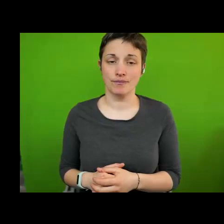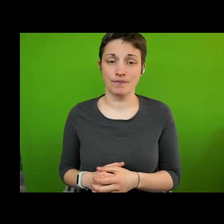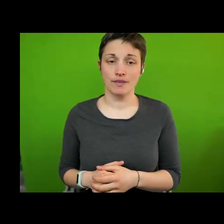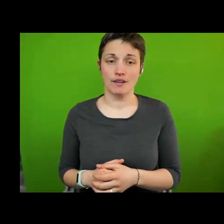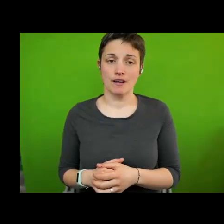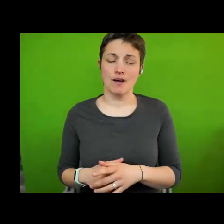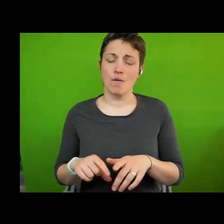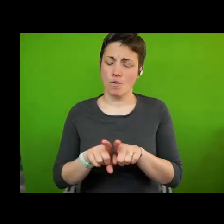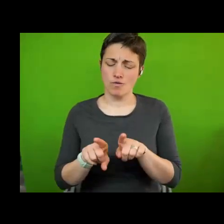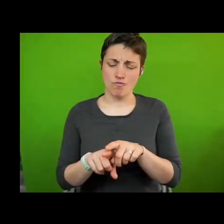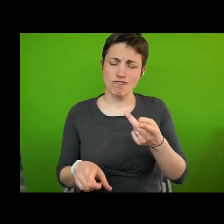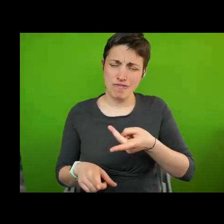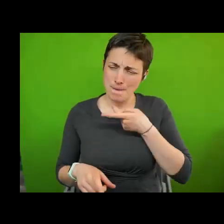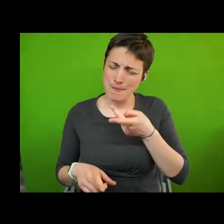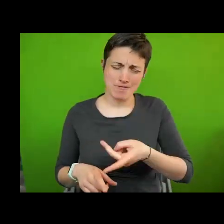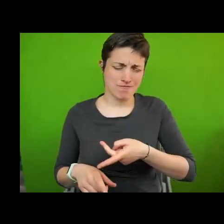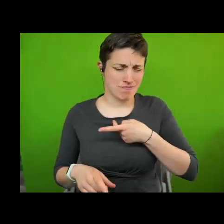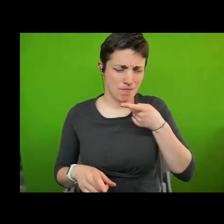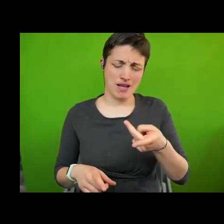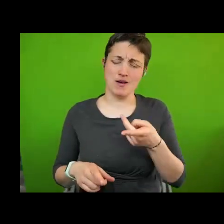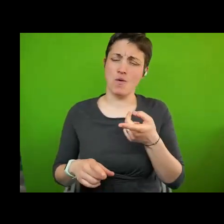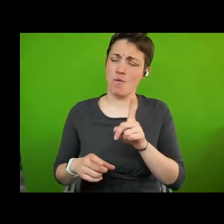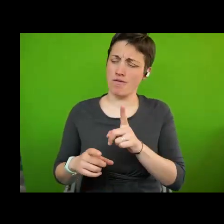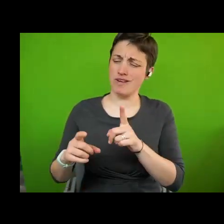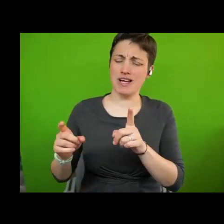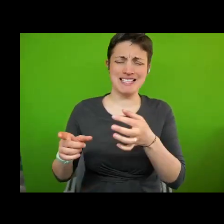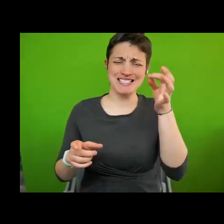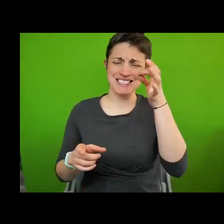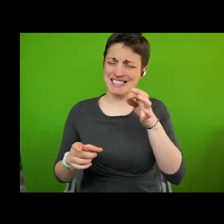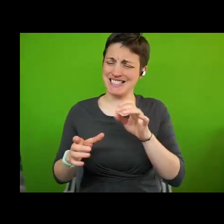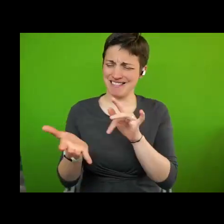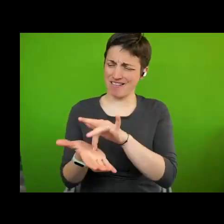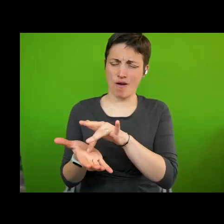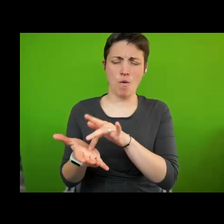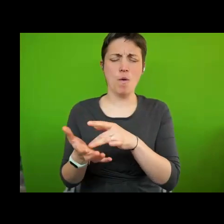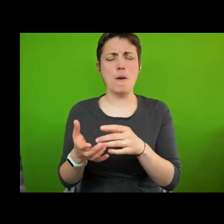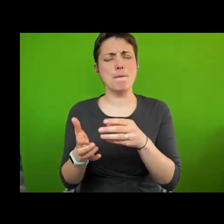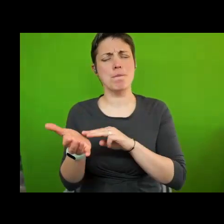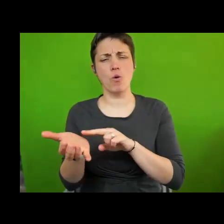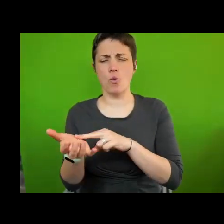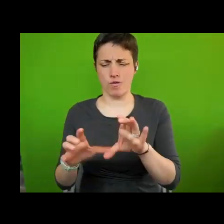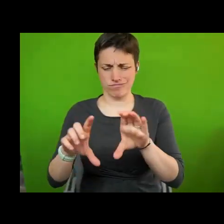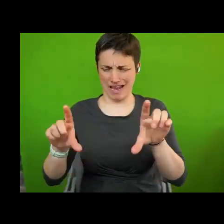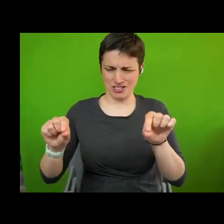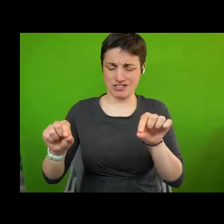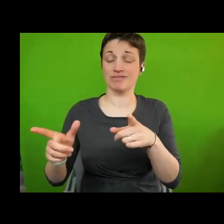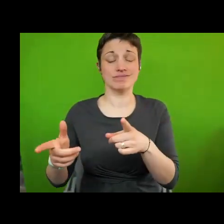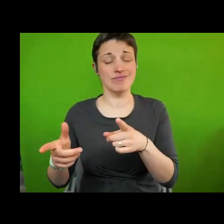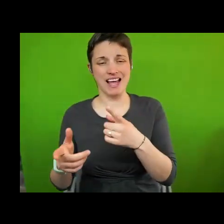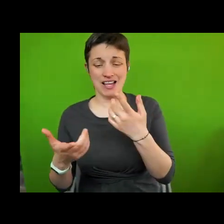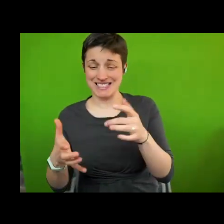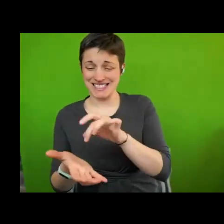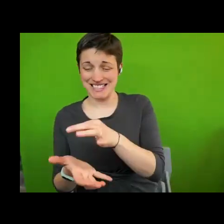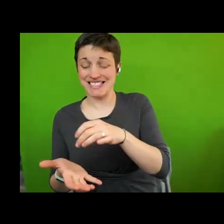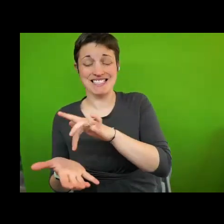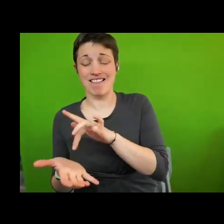dismay at the exclusion of blue badge holders from the city centre, and our support for the reverse the